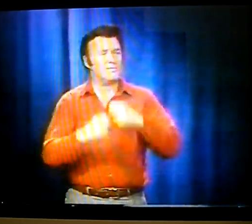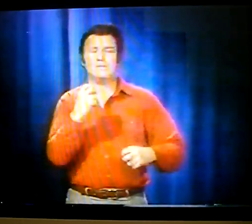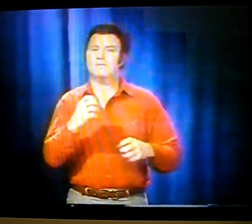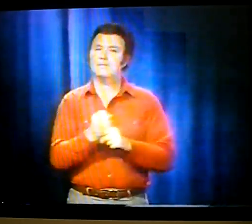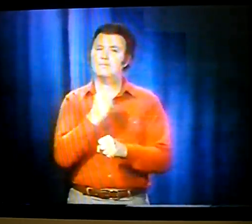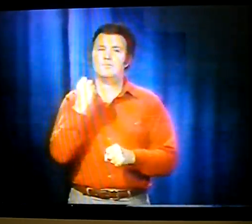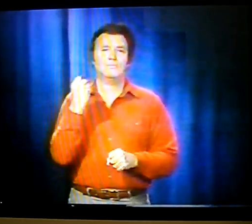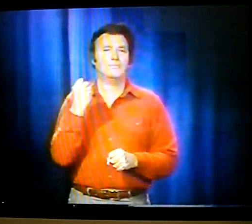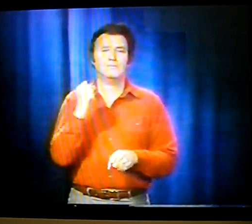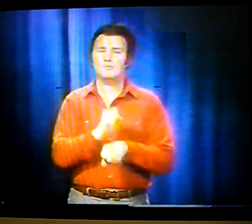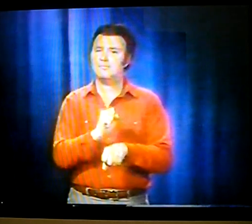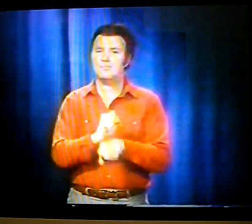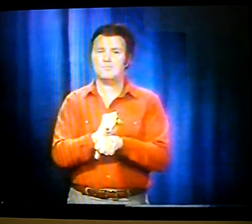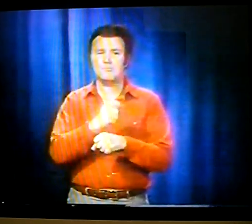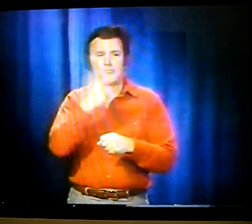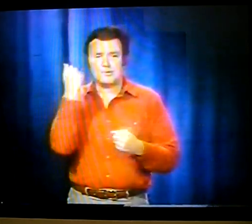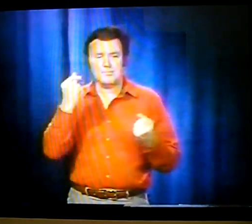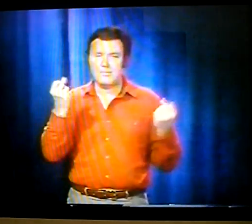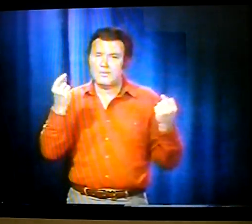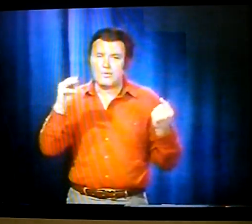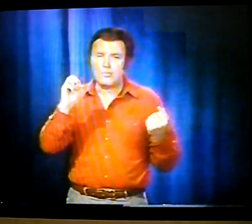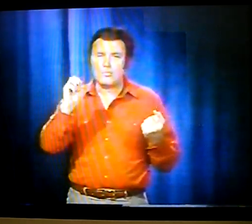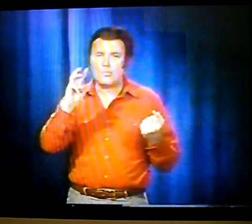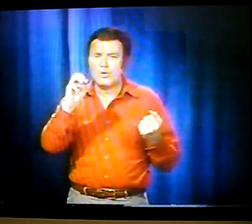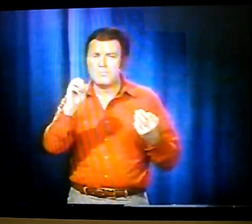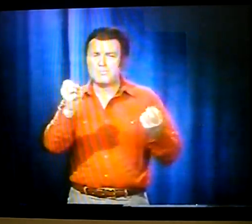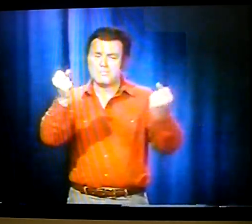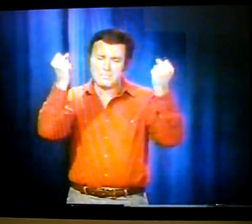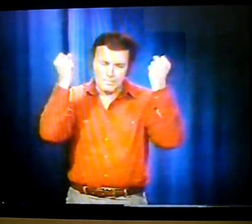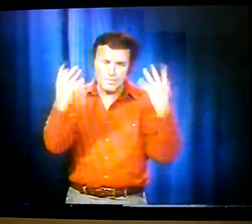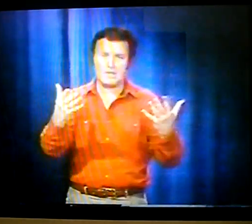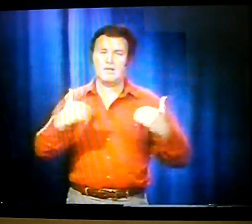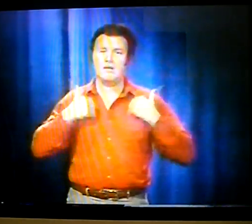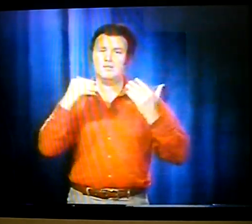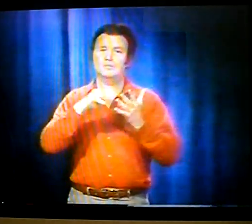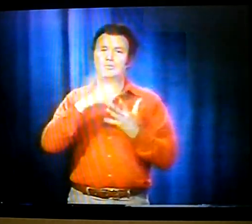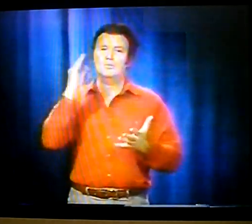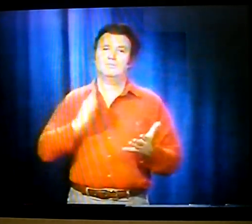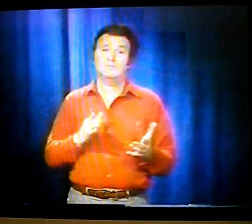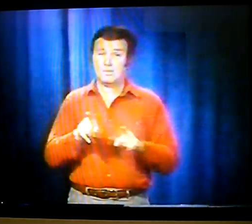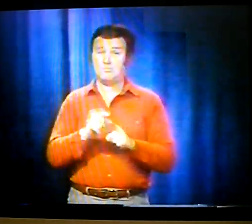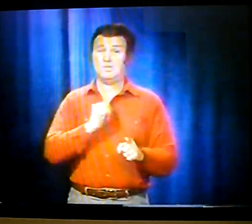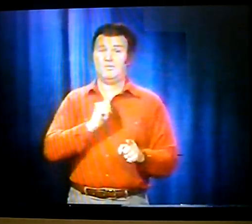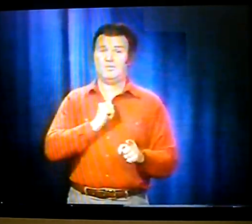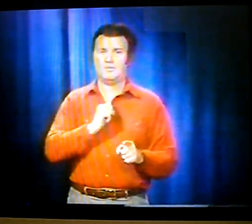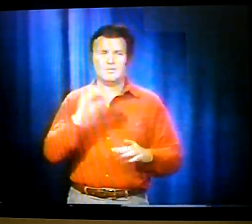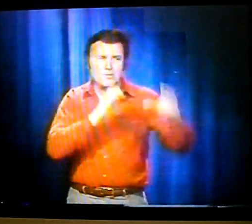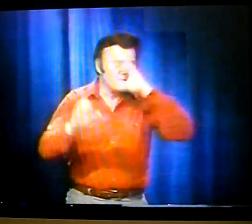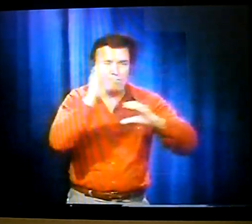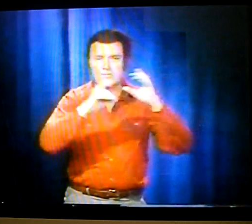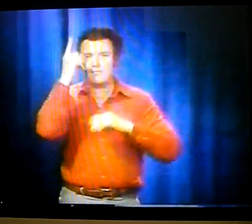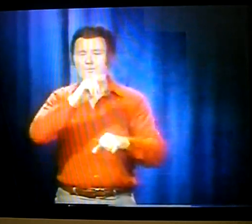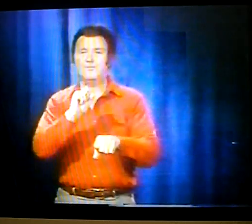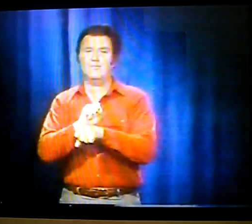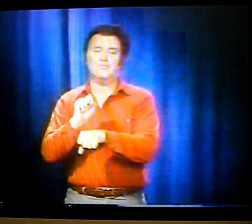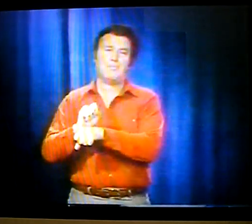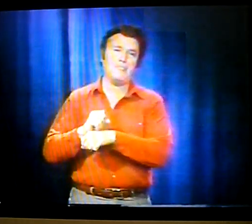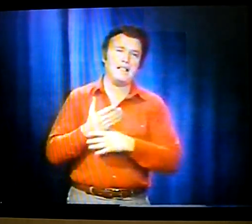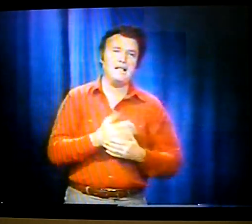It was hard. There was no work to be found. There were so many other students like myself searching for